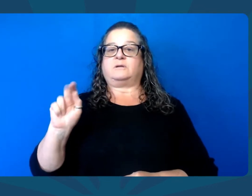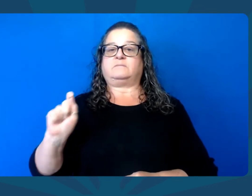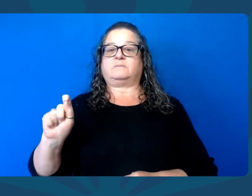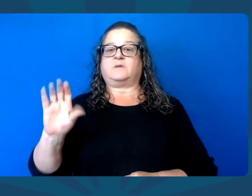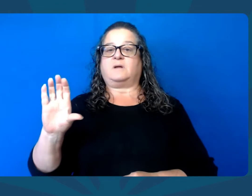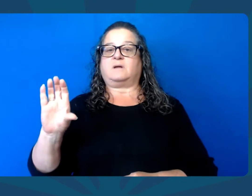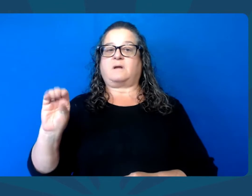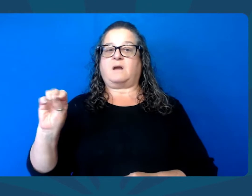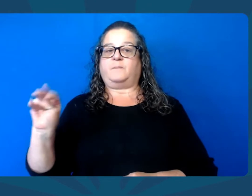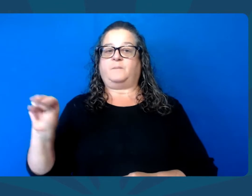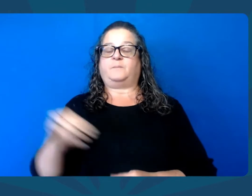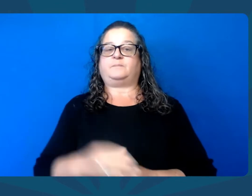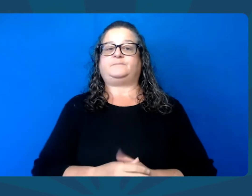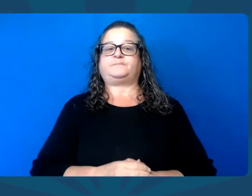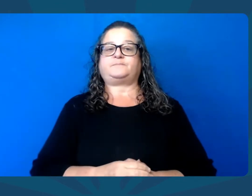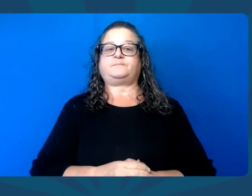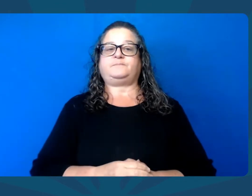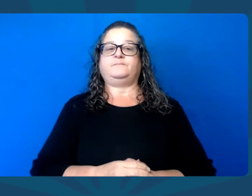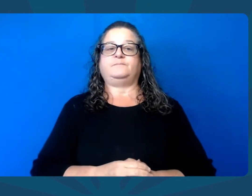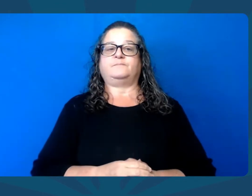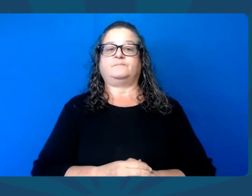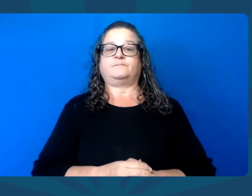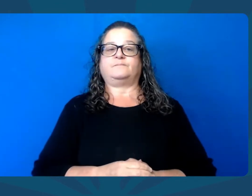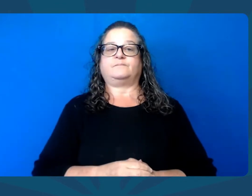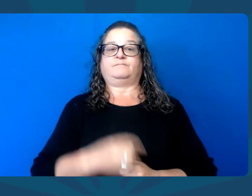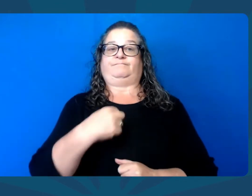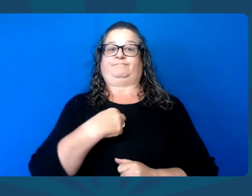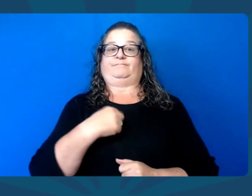website, VoteKearn.com.